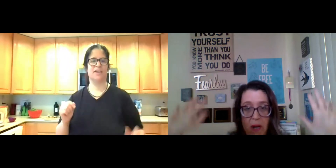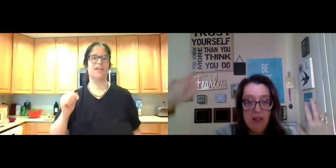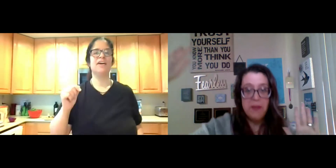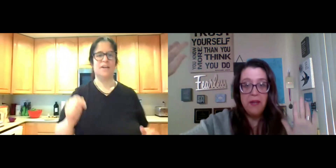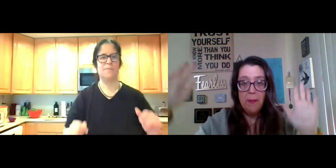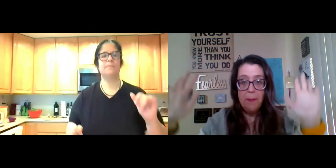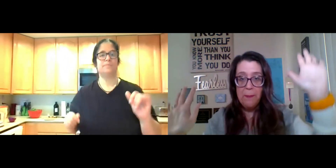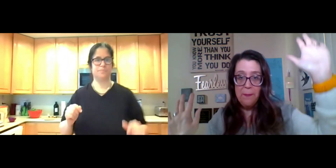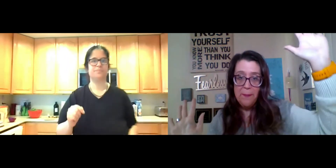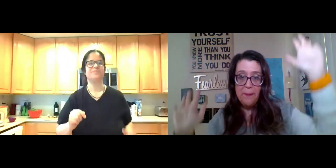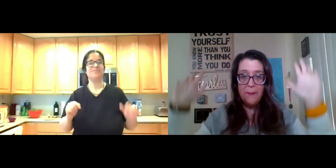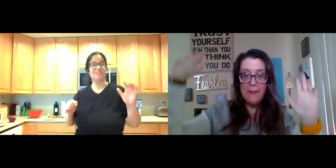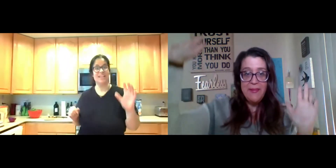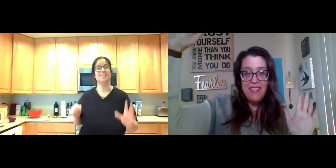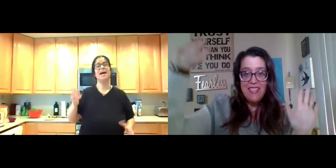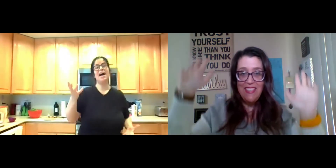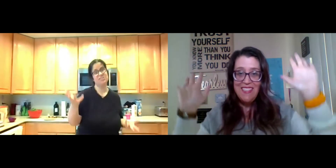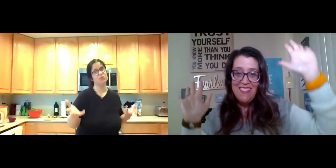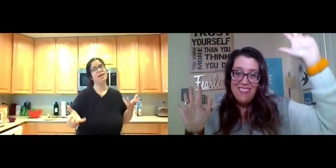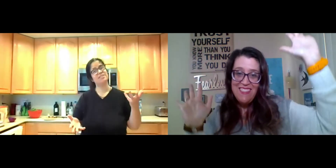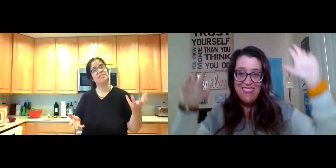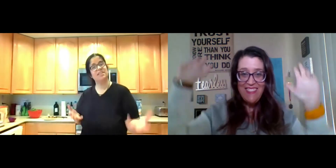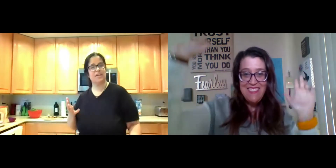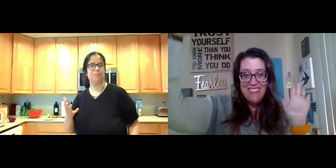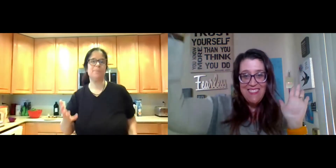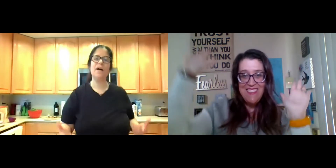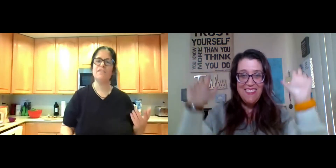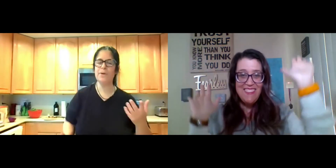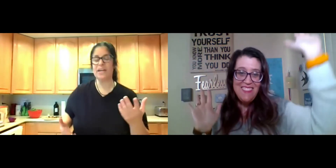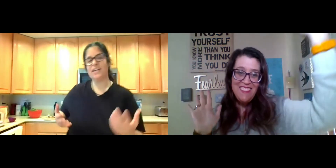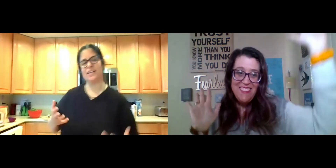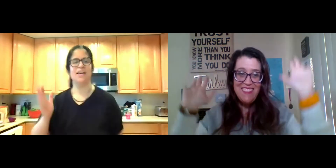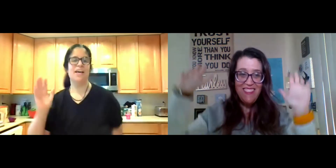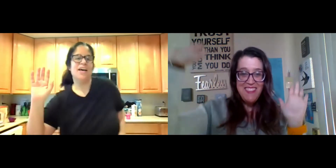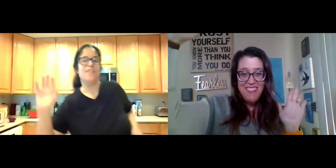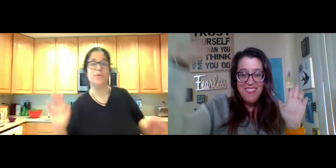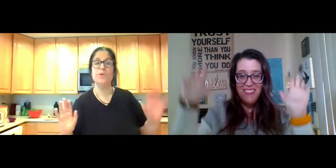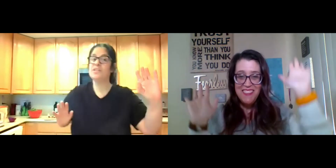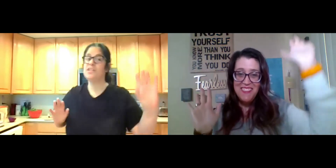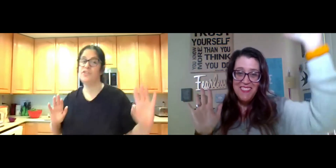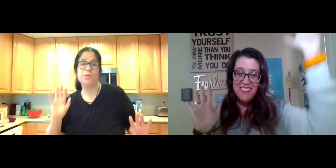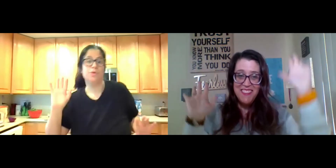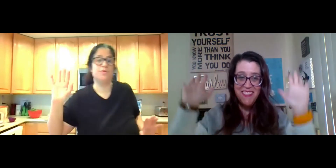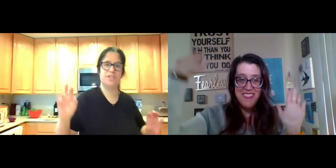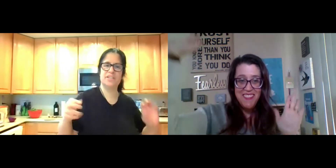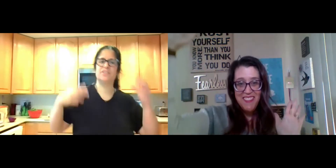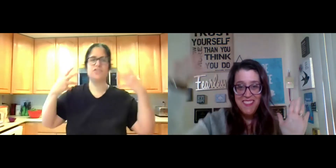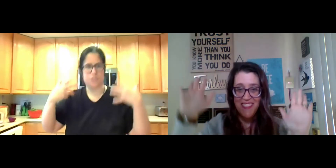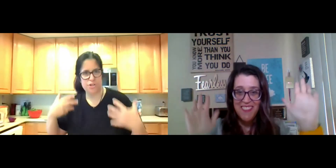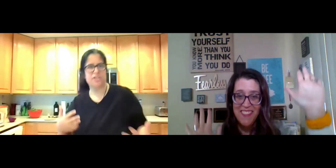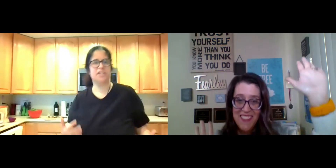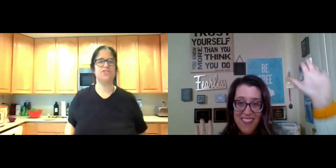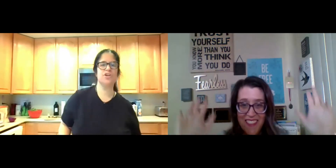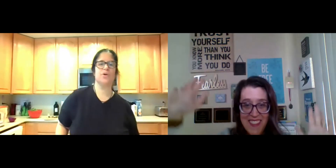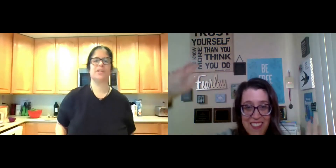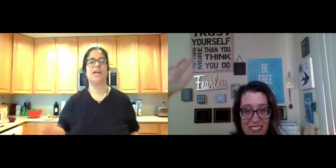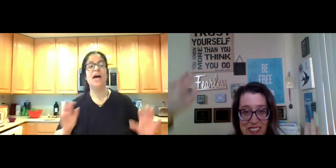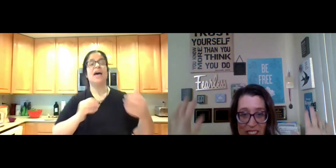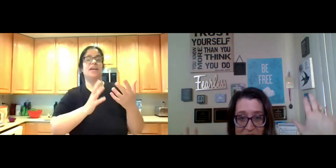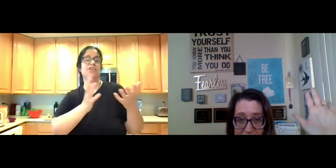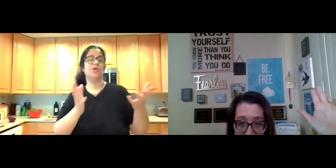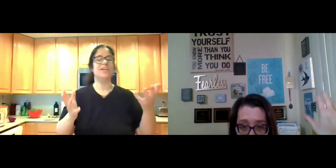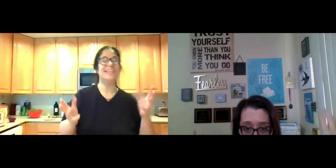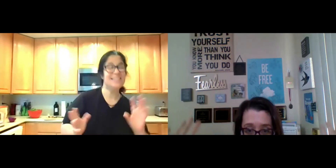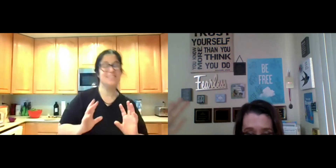is going to be proud of me. Yeah. So that's the thing. People have pain. They really need to move to get the circulation going